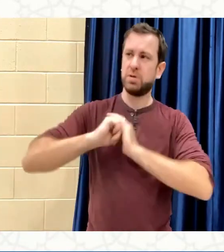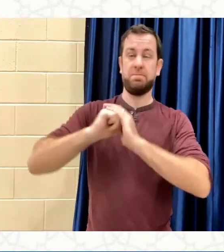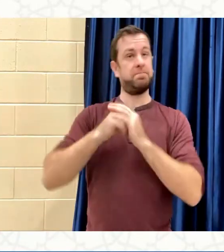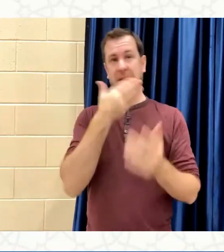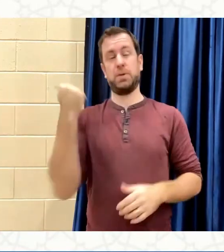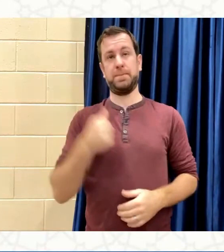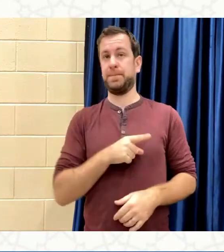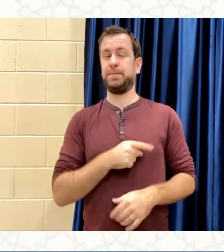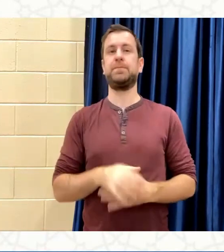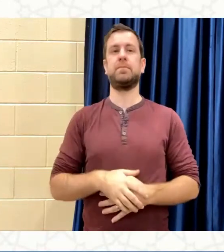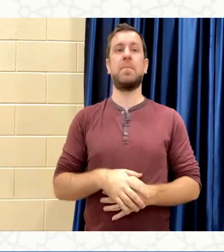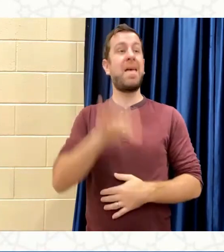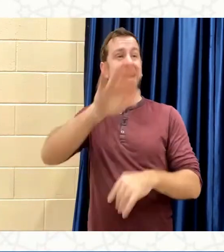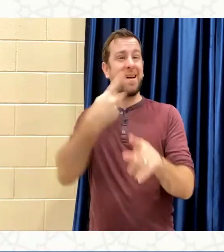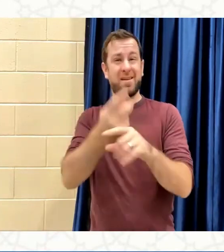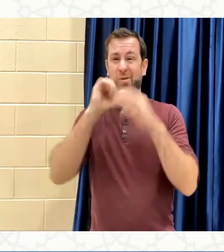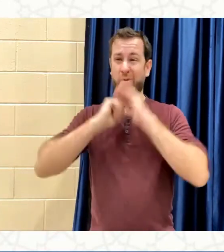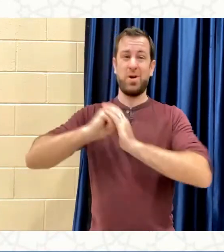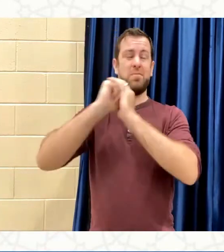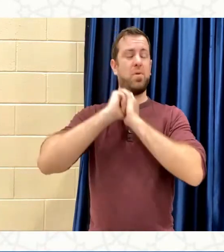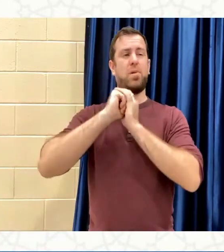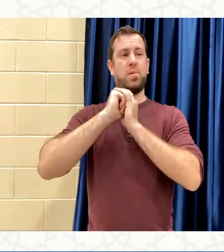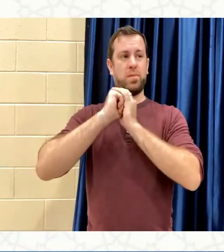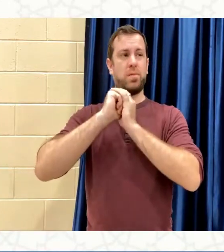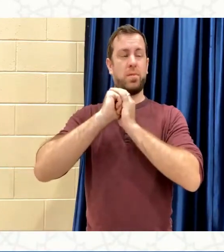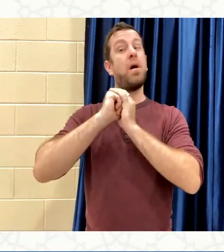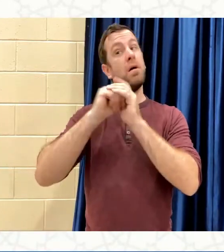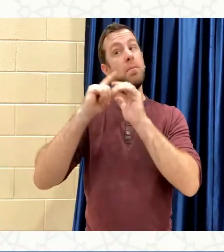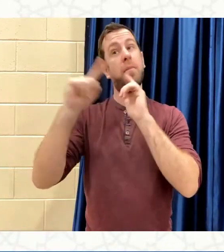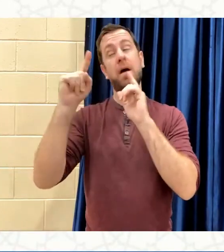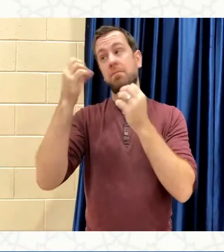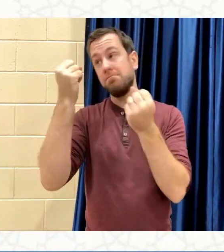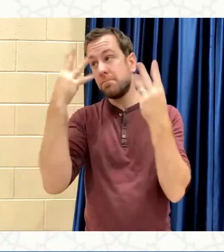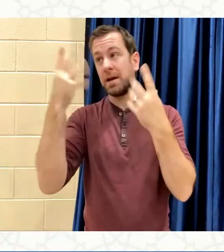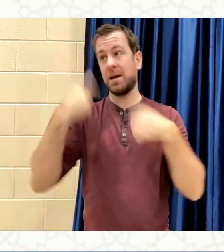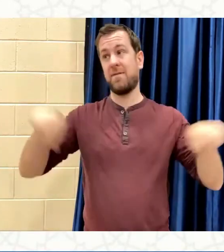This is a form of worship, but many of us forget.